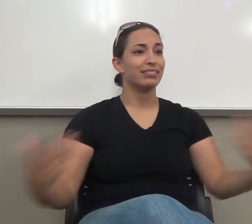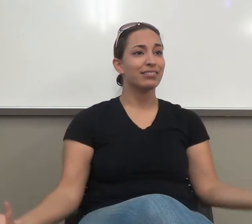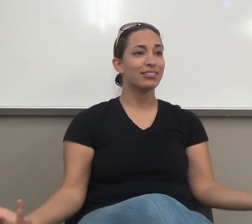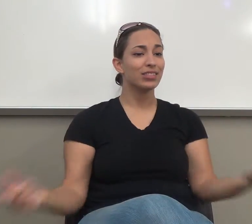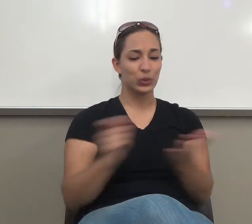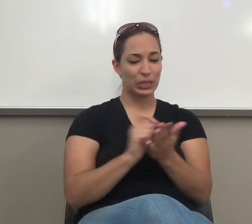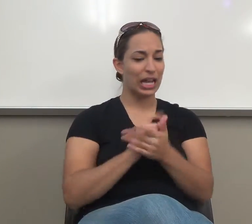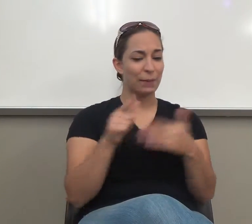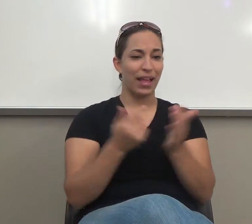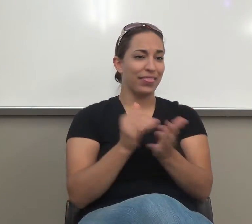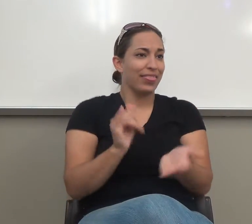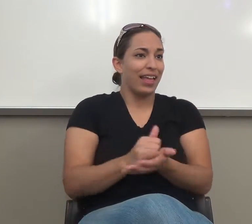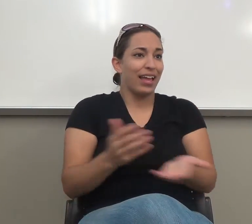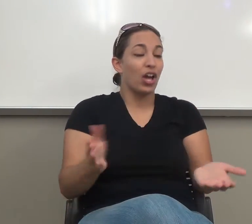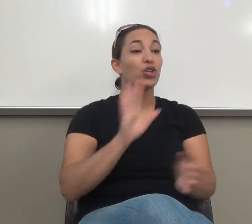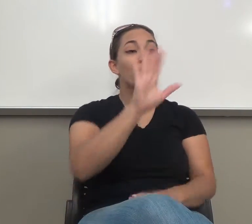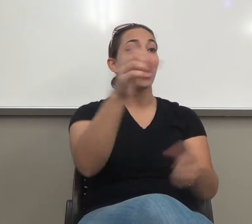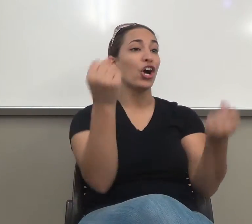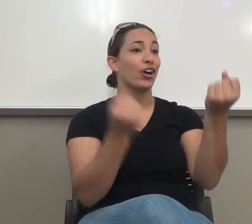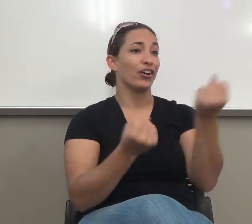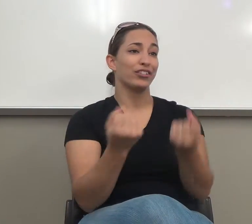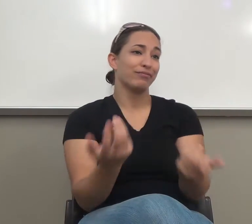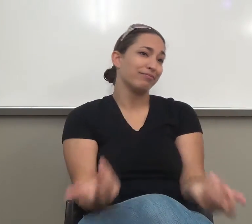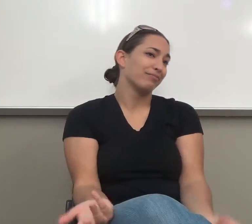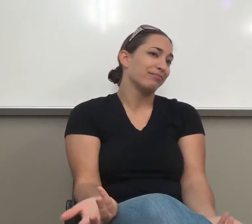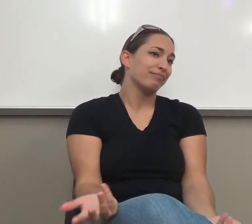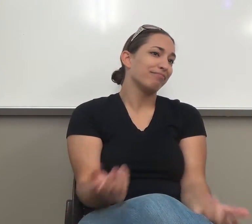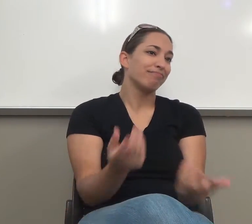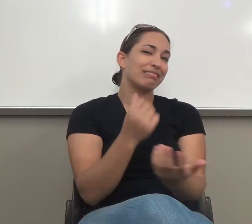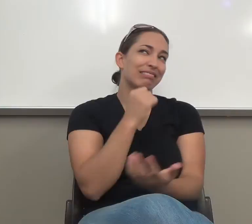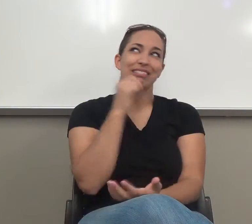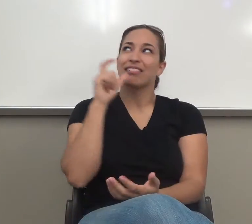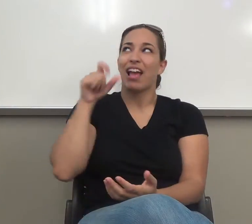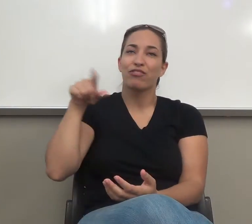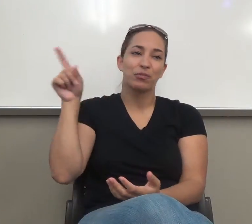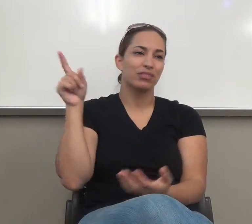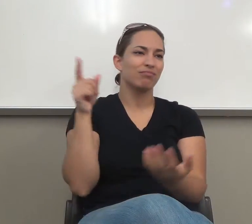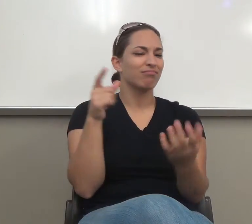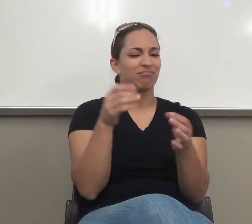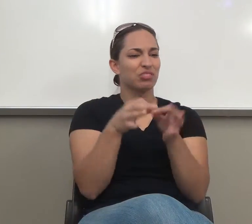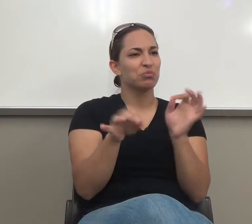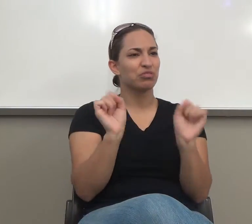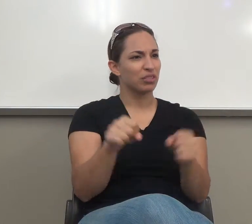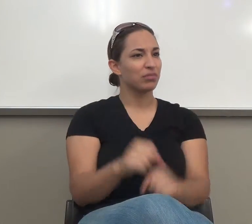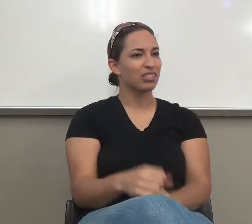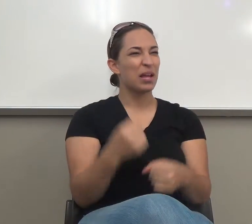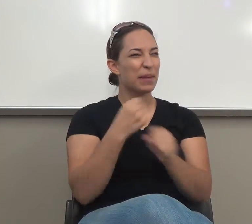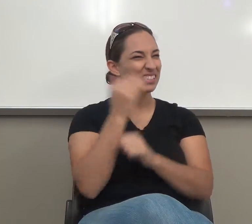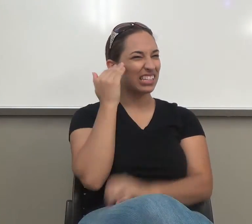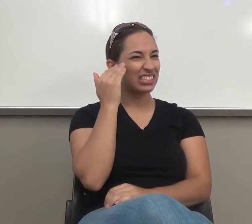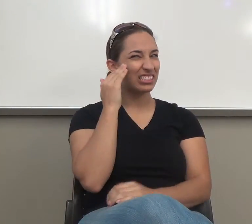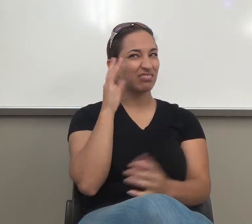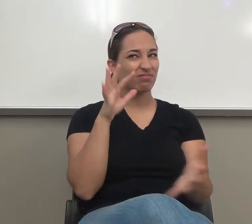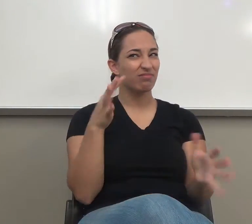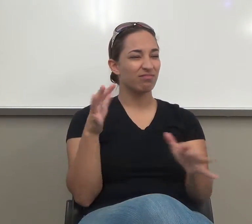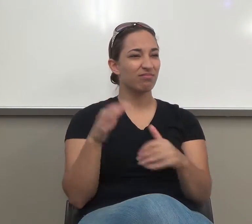choose your, your call. Okay. Does that make sense to people? Here's something